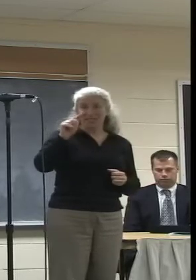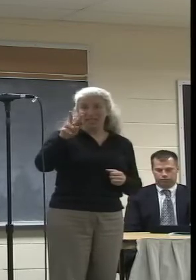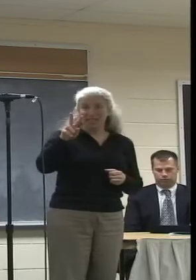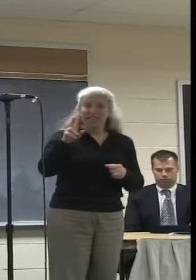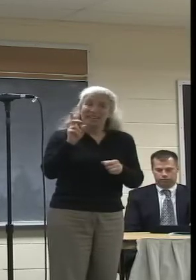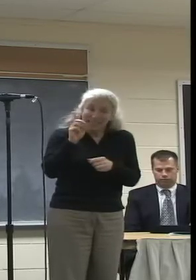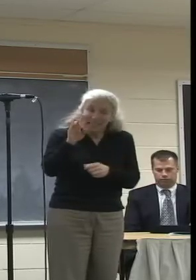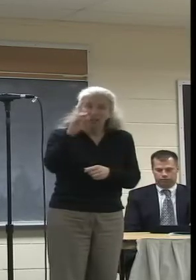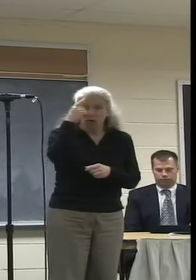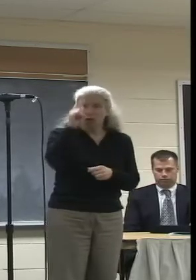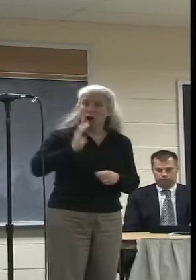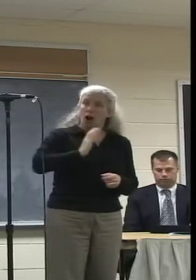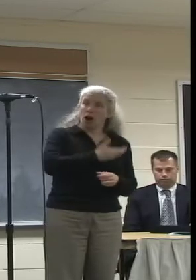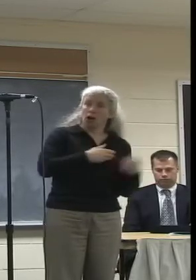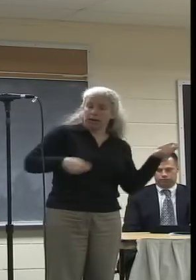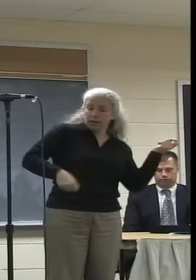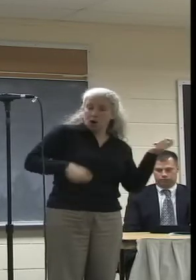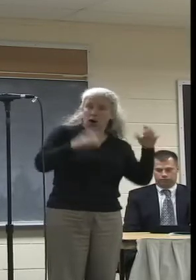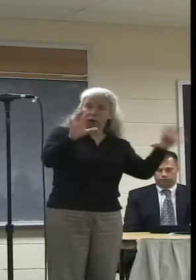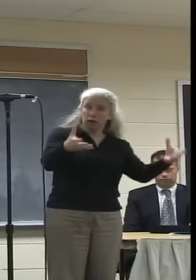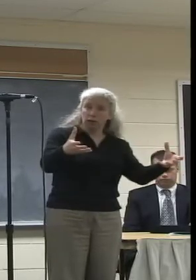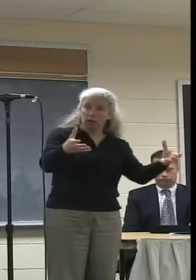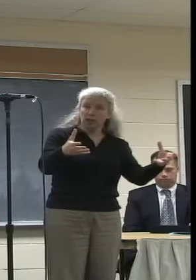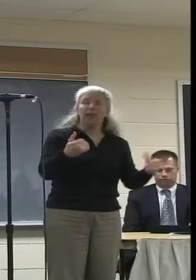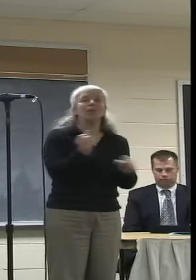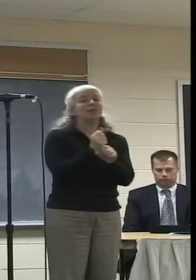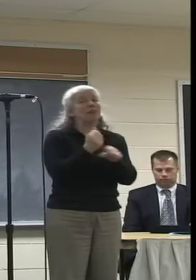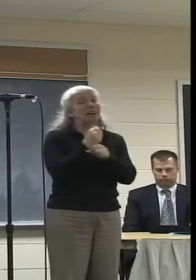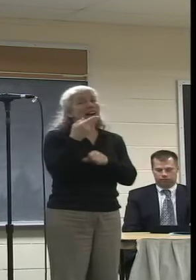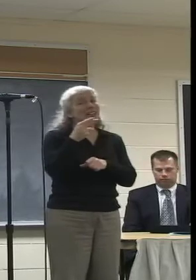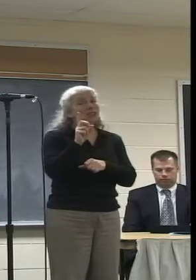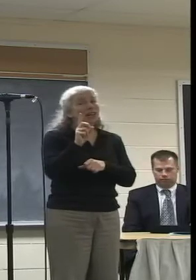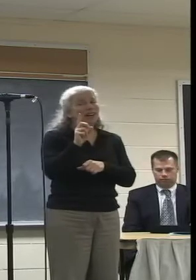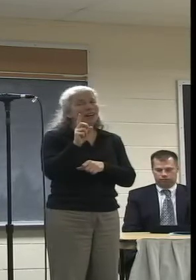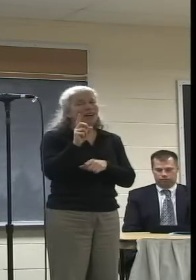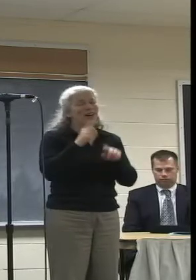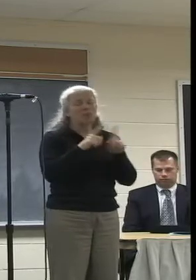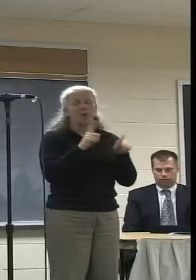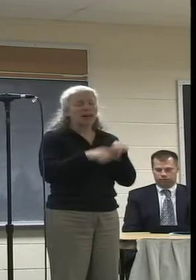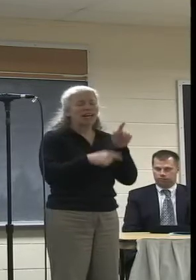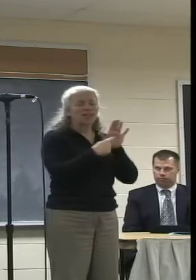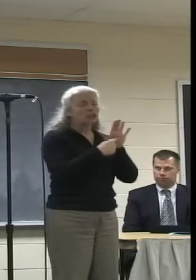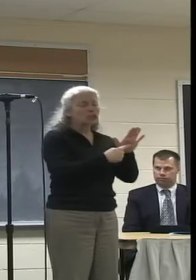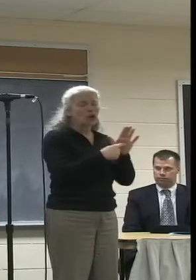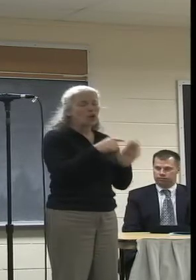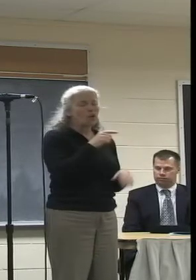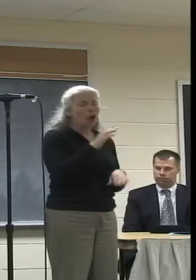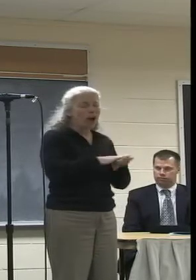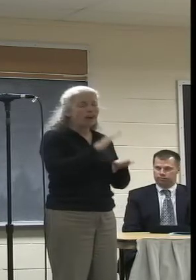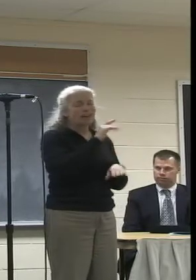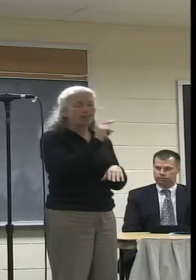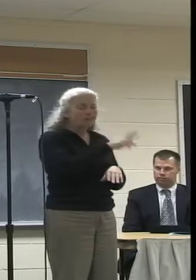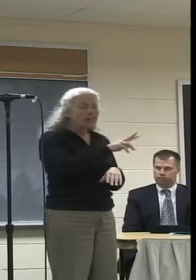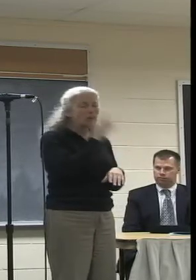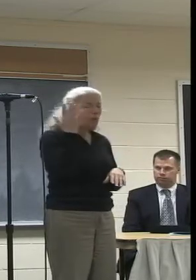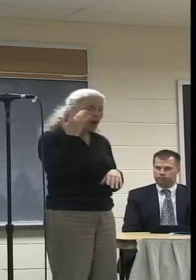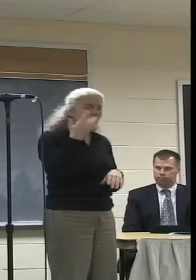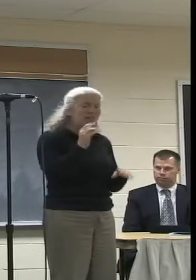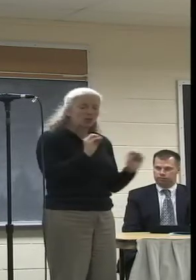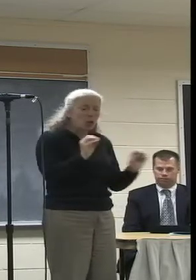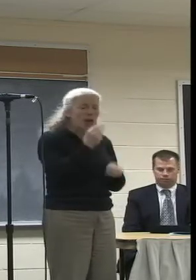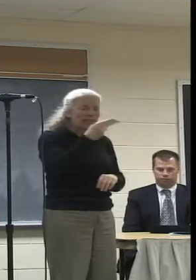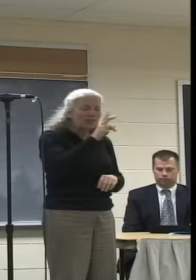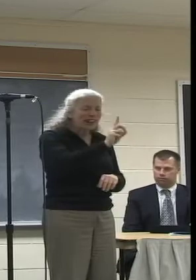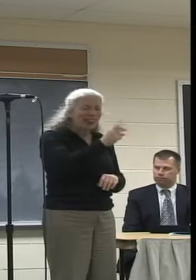made a nice video in HD. It would be very nice if it could be viewable at NCTV in HD. We made a